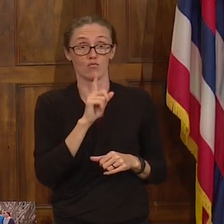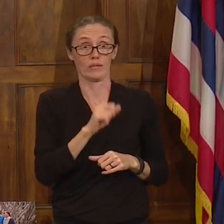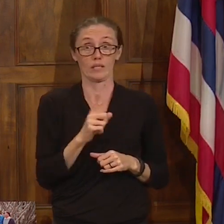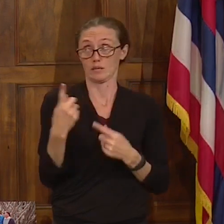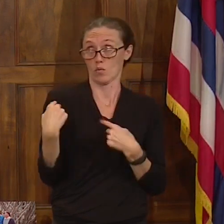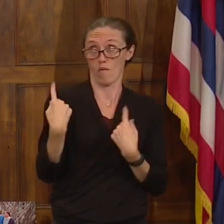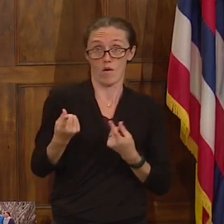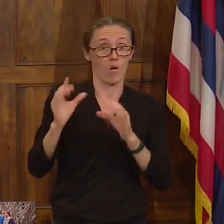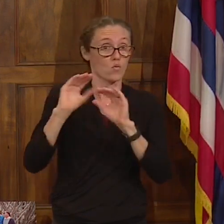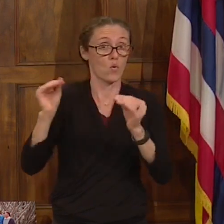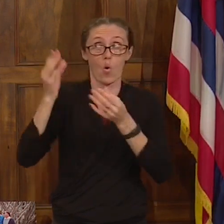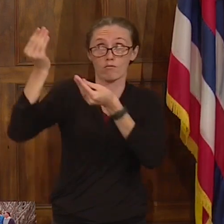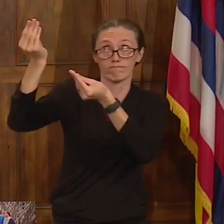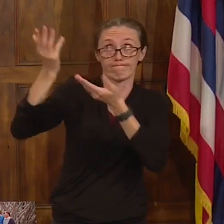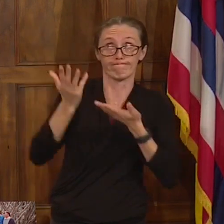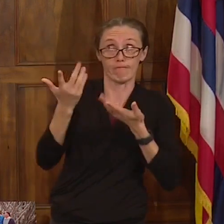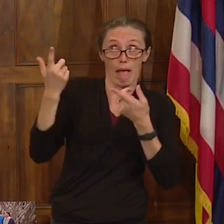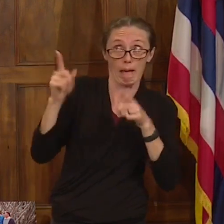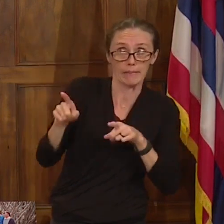happen or not,